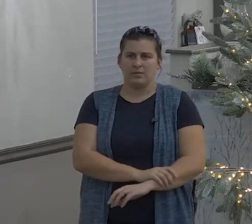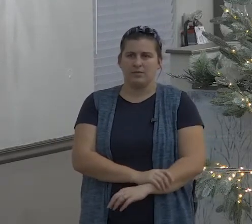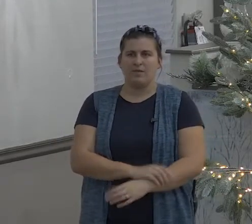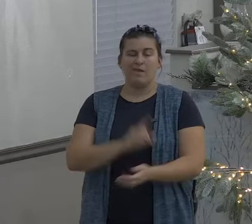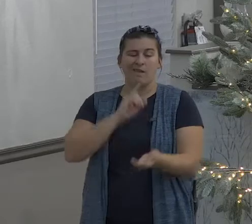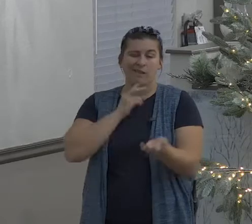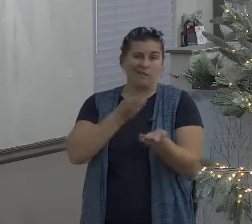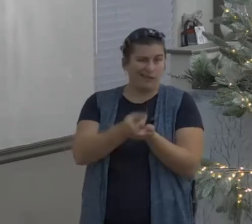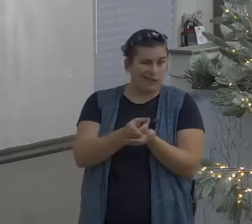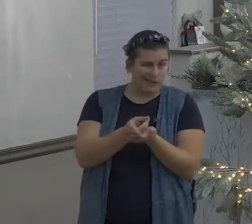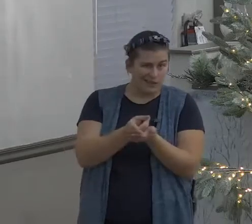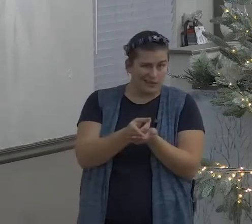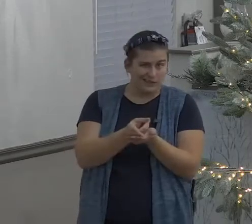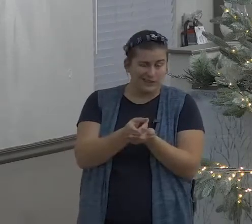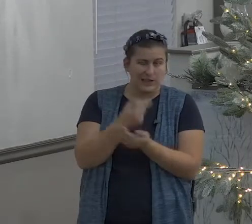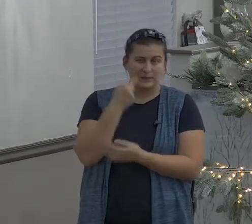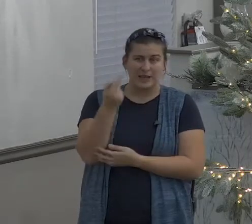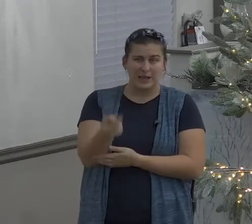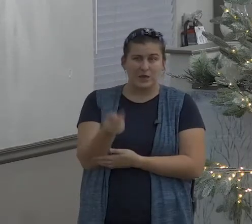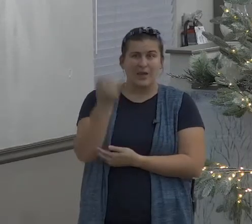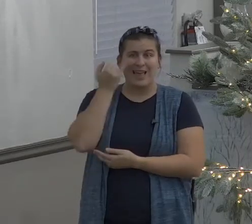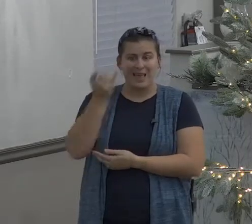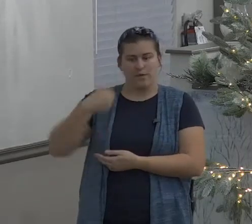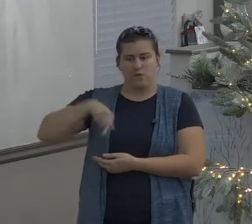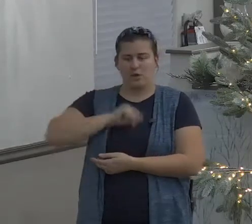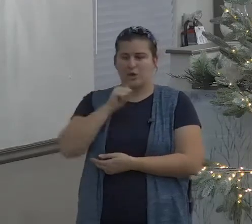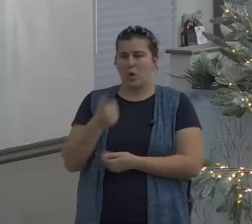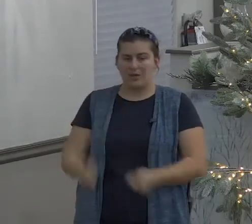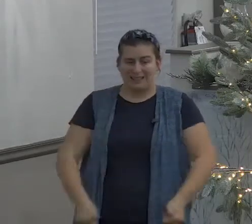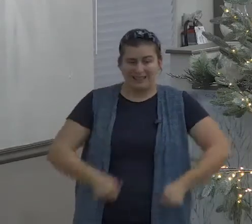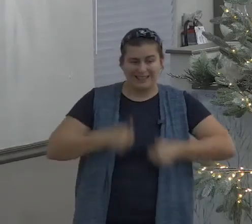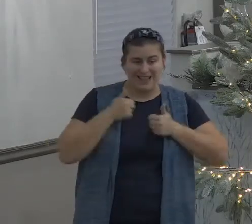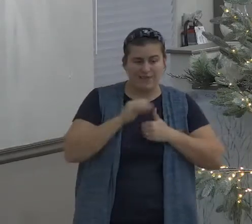I preached on this Sunday morning I'm not going to re-preach the message